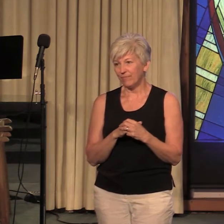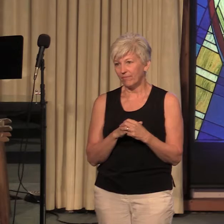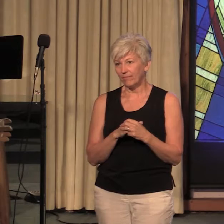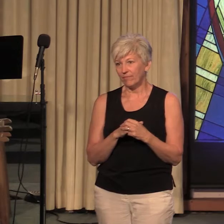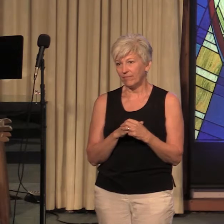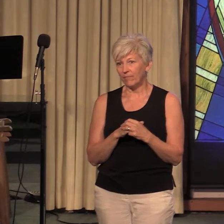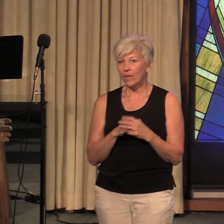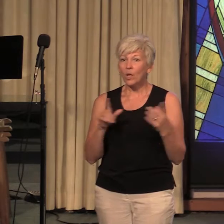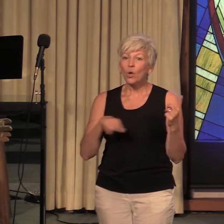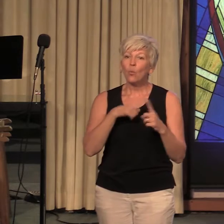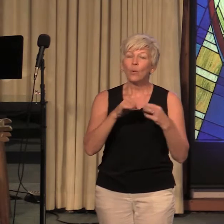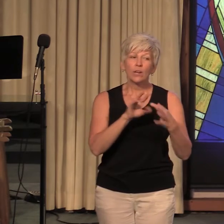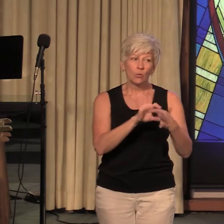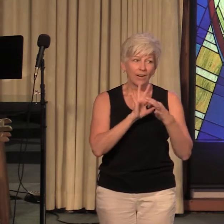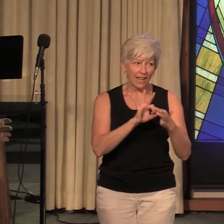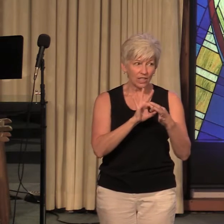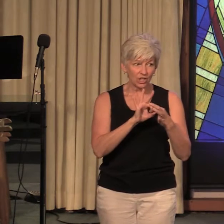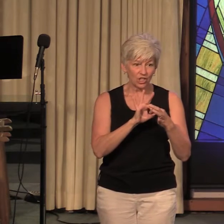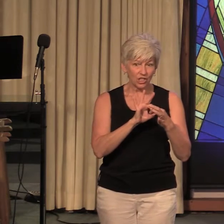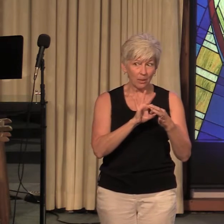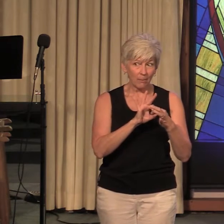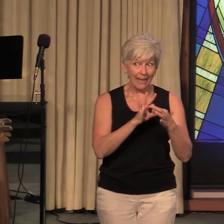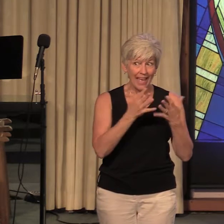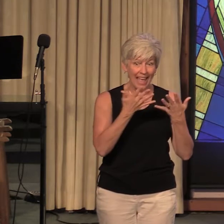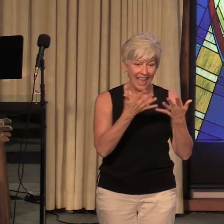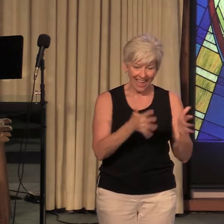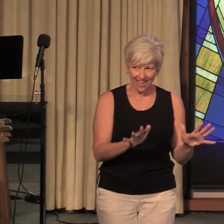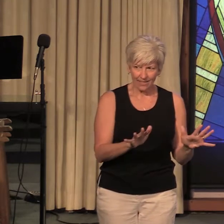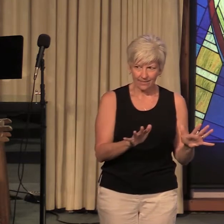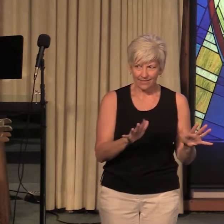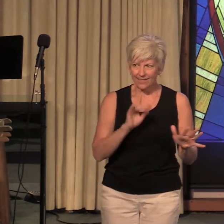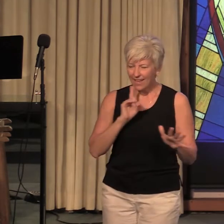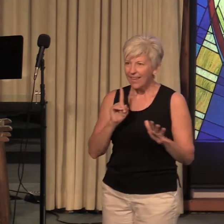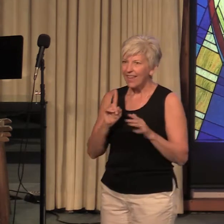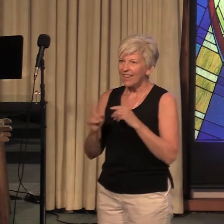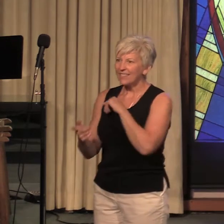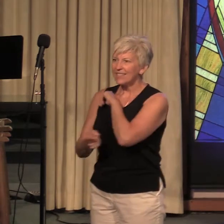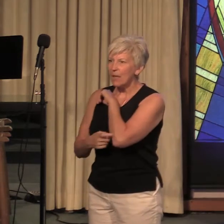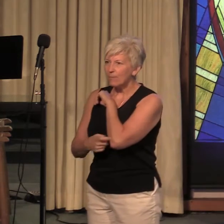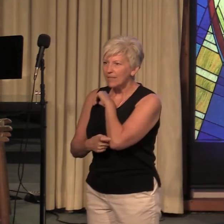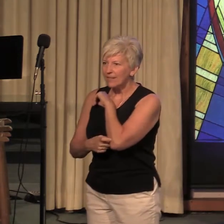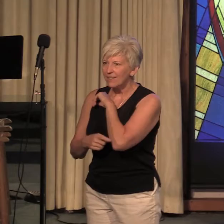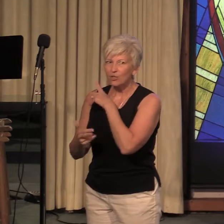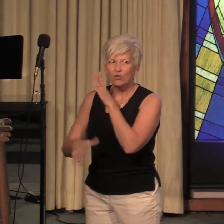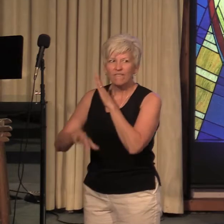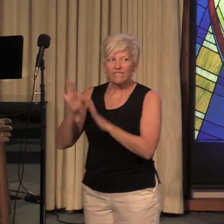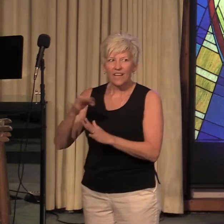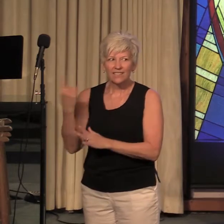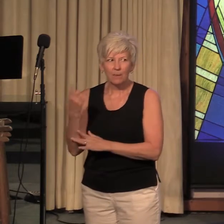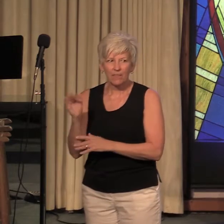When a relationship ends, it's very tempting to find something to fill that void.